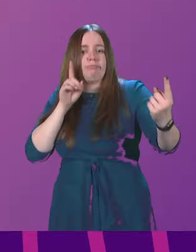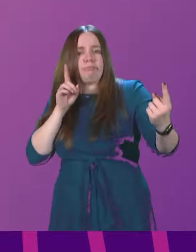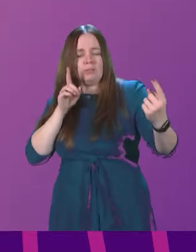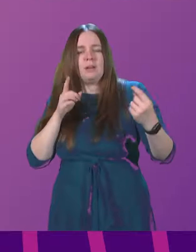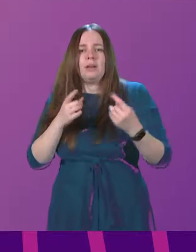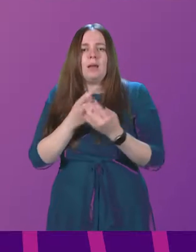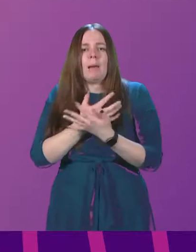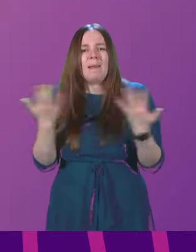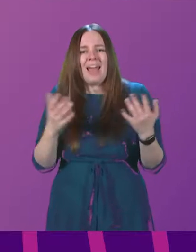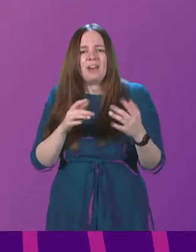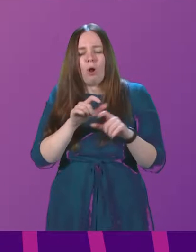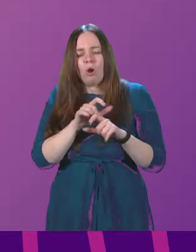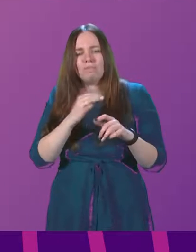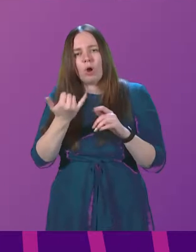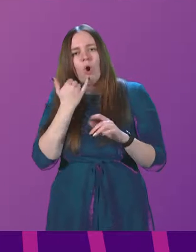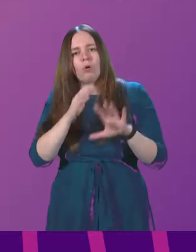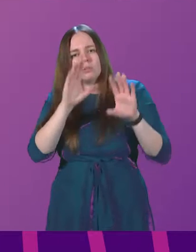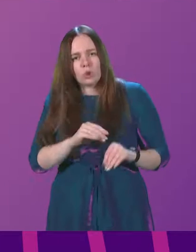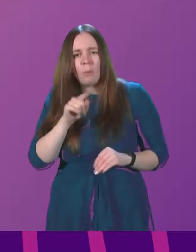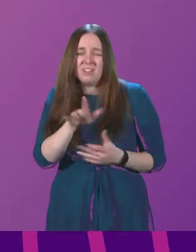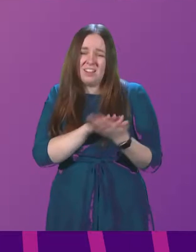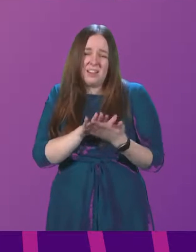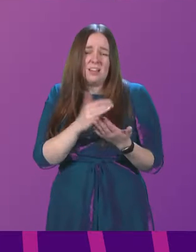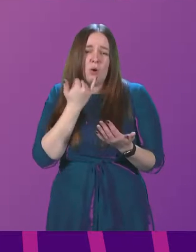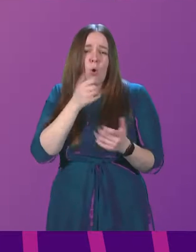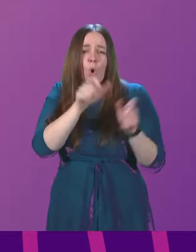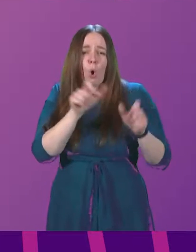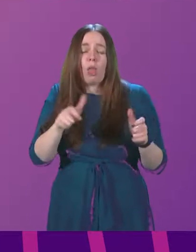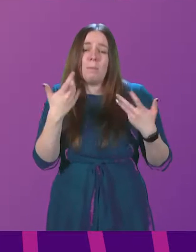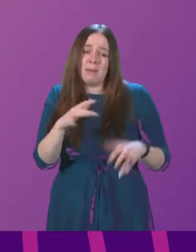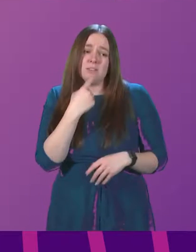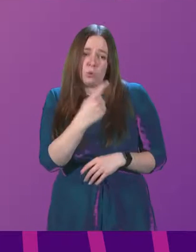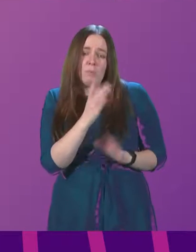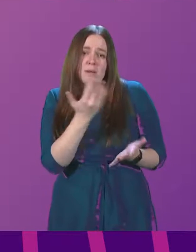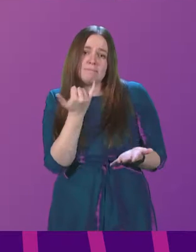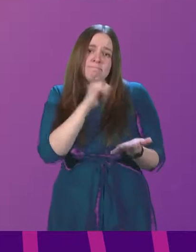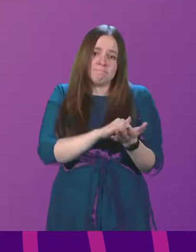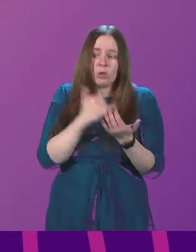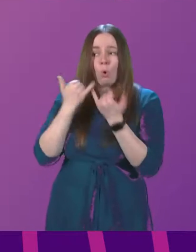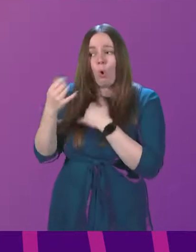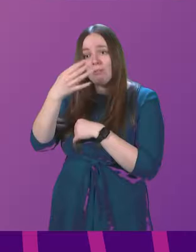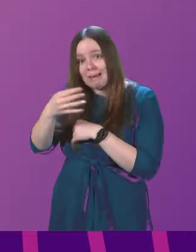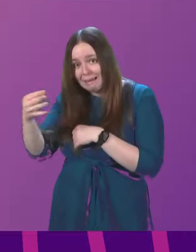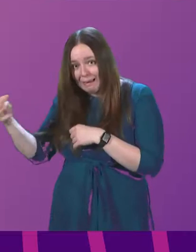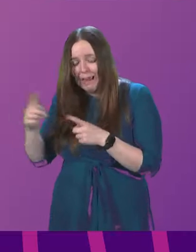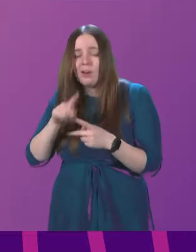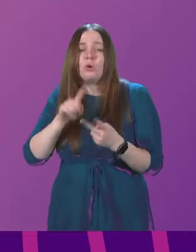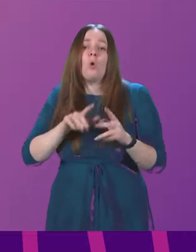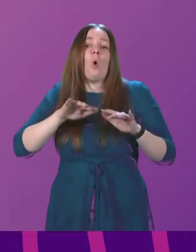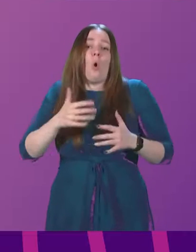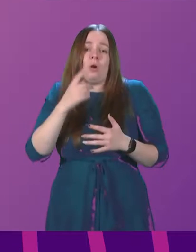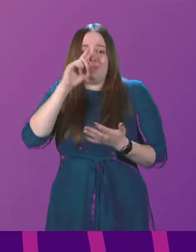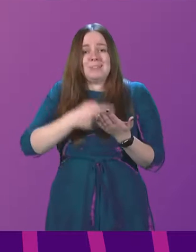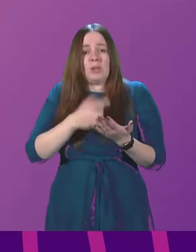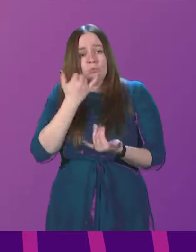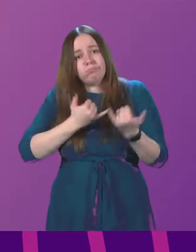many of the discontinued calls which they refer to will be cases where callers have been instructed to hang up and dial 999, or they've decided to redial and